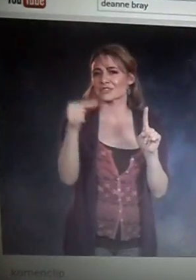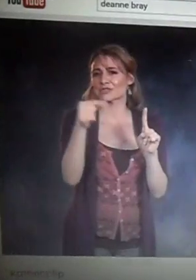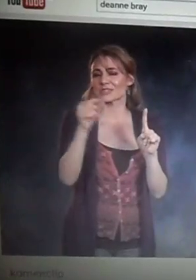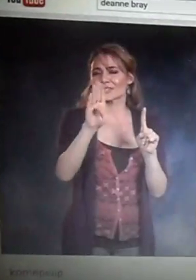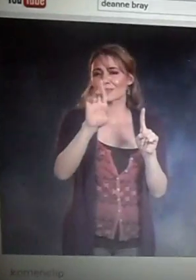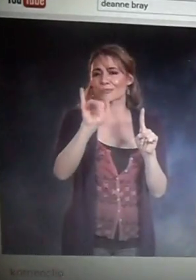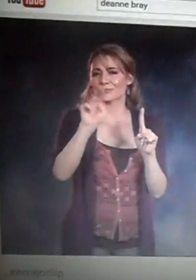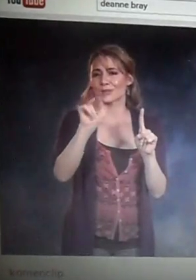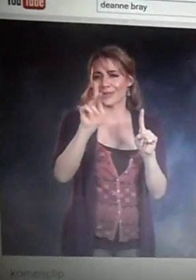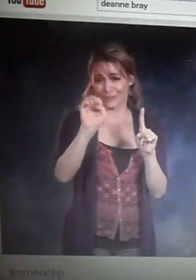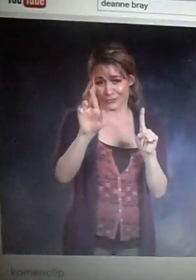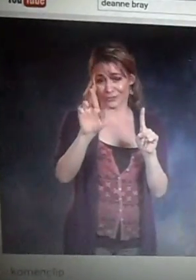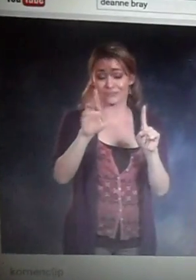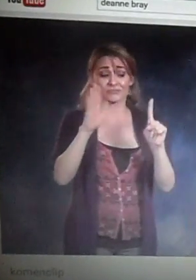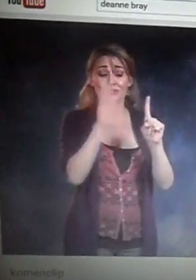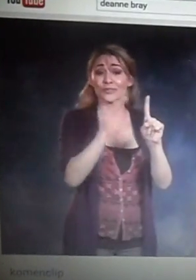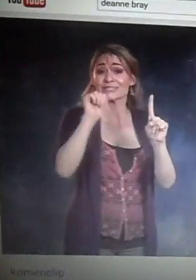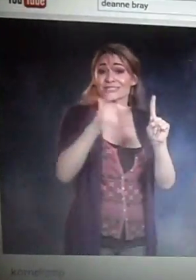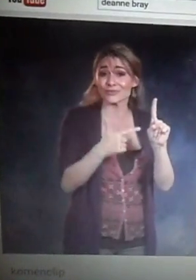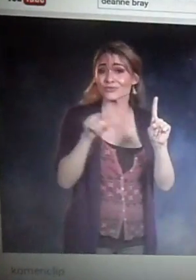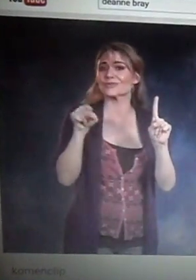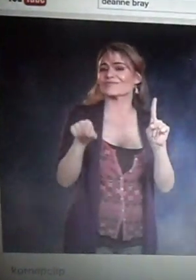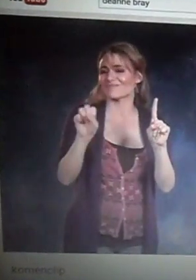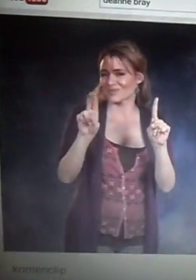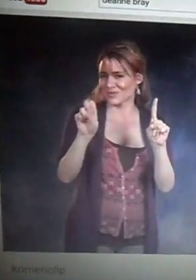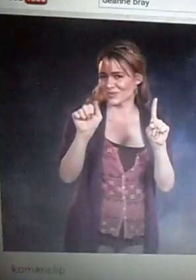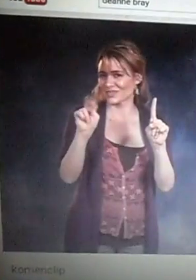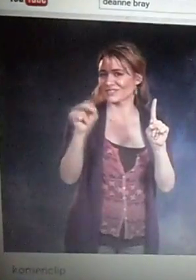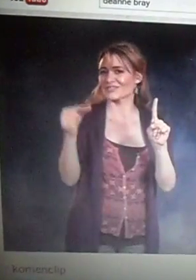and her dying sister, Susan G. Komen.